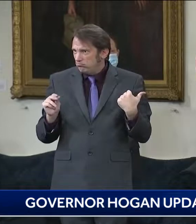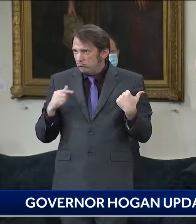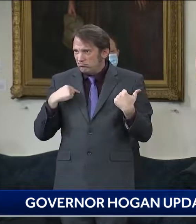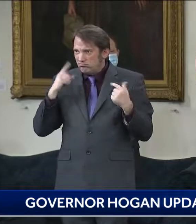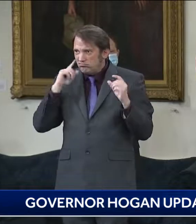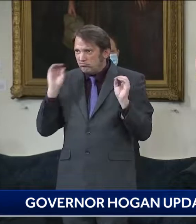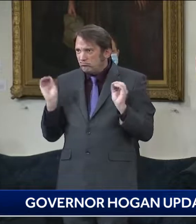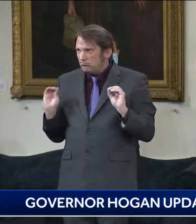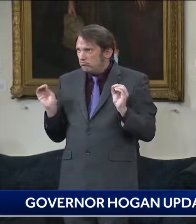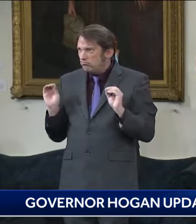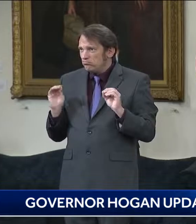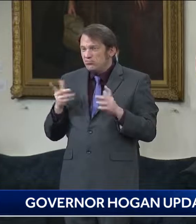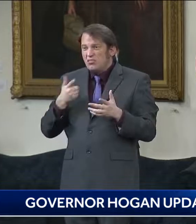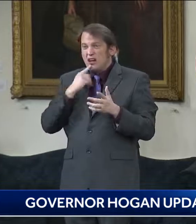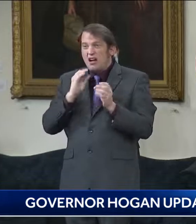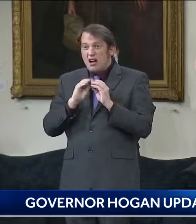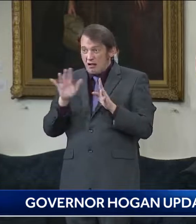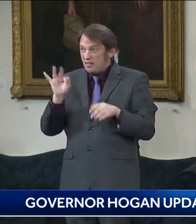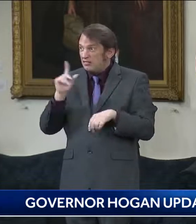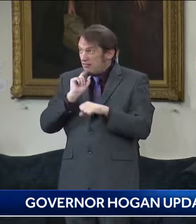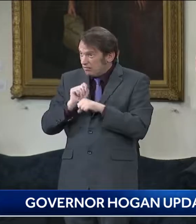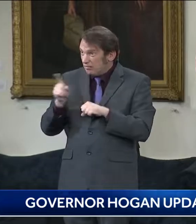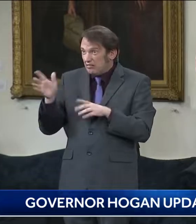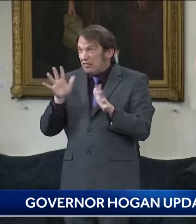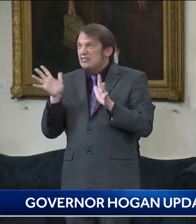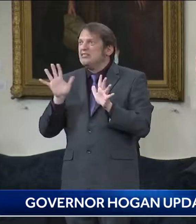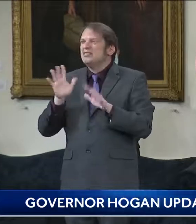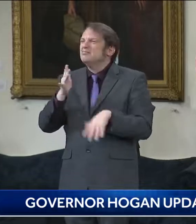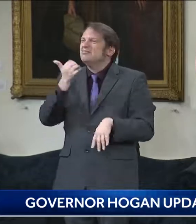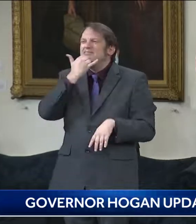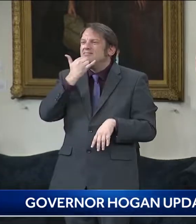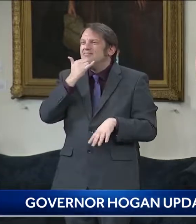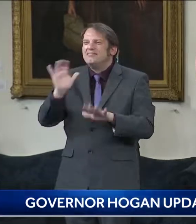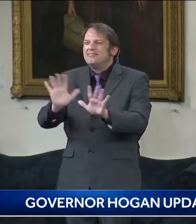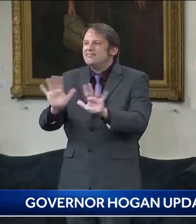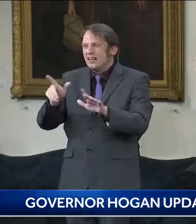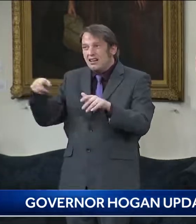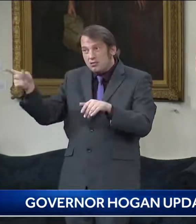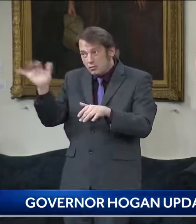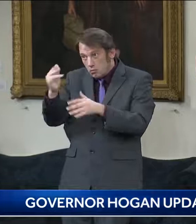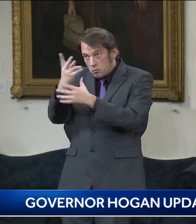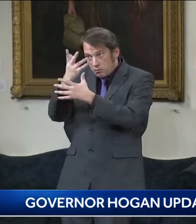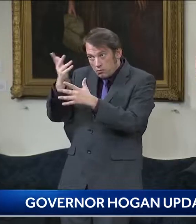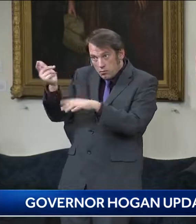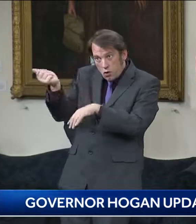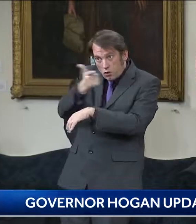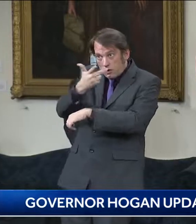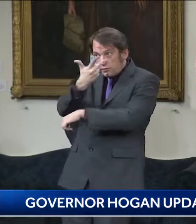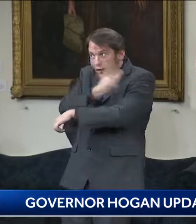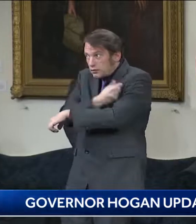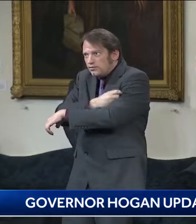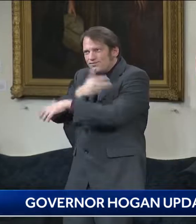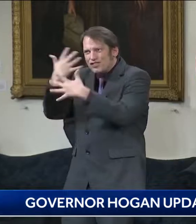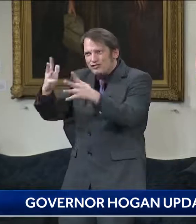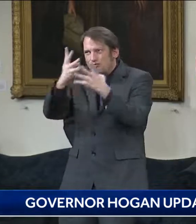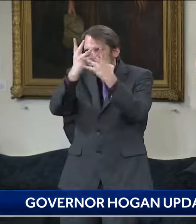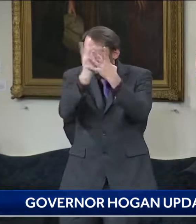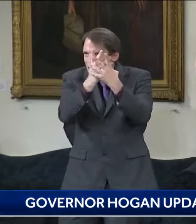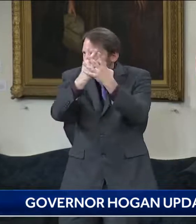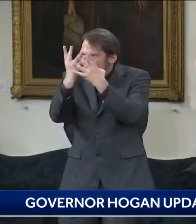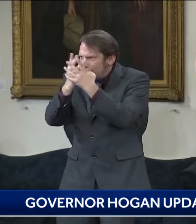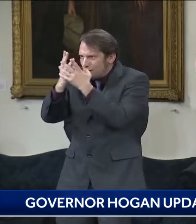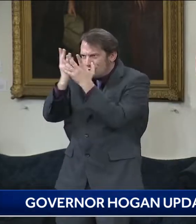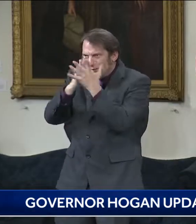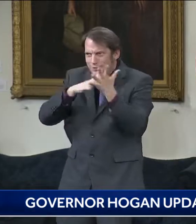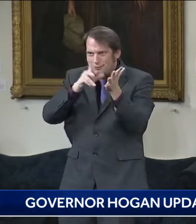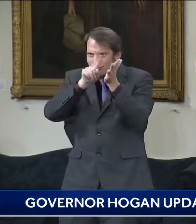are tremendous. They all surpass any equity. Any, any efficacy expectations that anyone ever had and better than just about